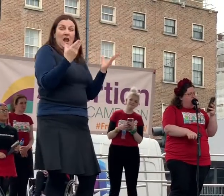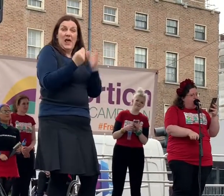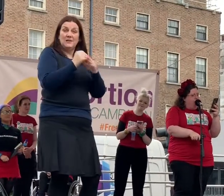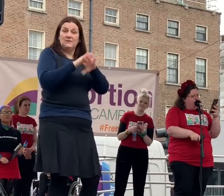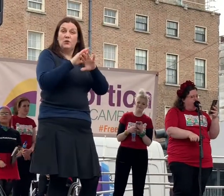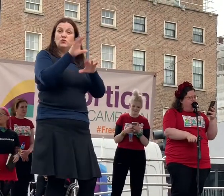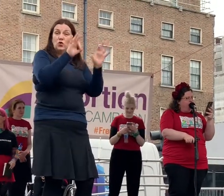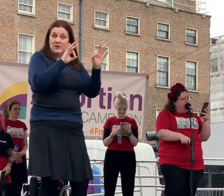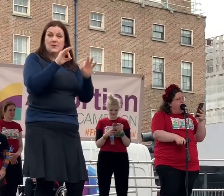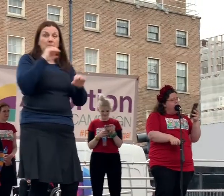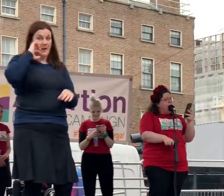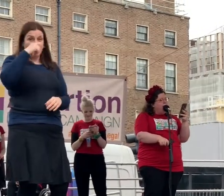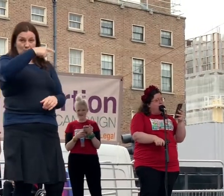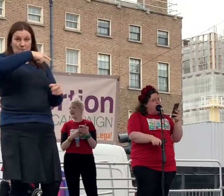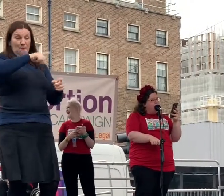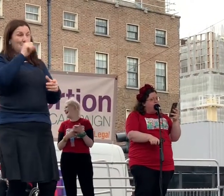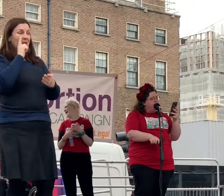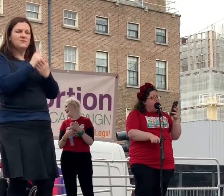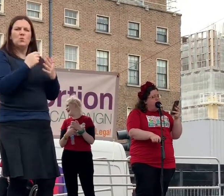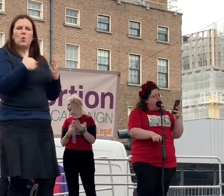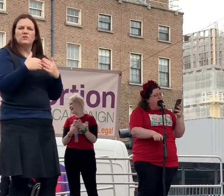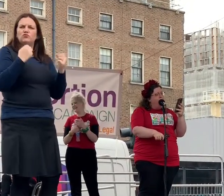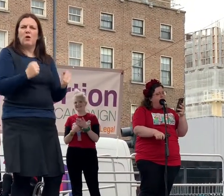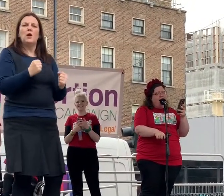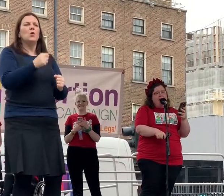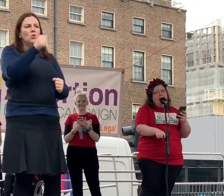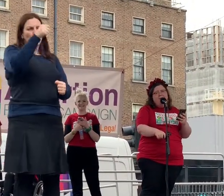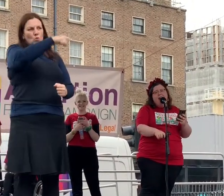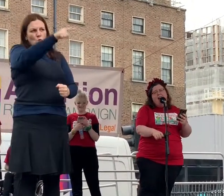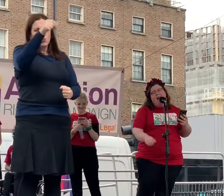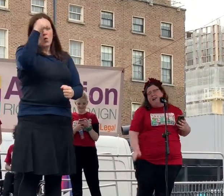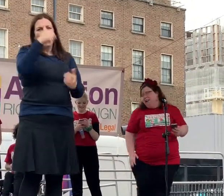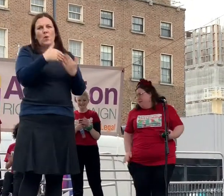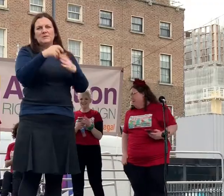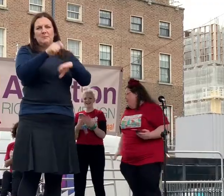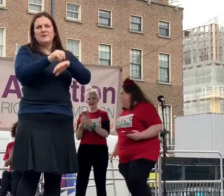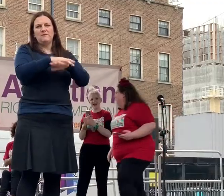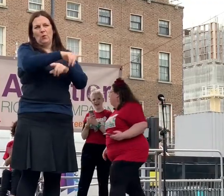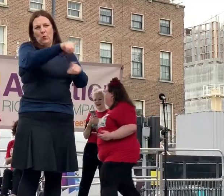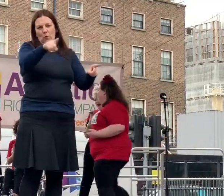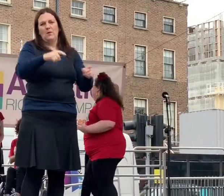you know what's best for you. Please give it up for Bethany Moore and Danielle Farron.